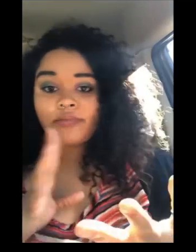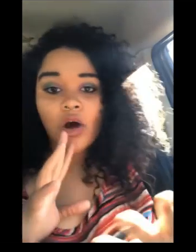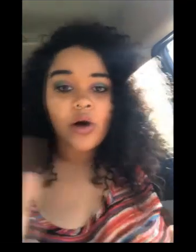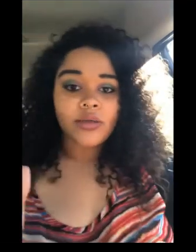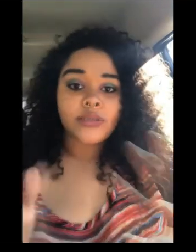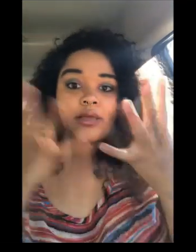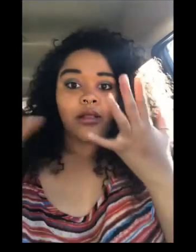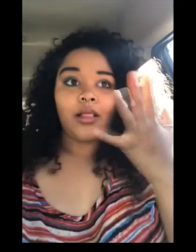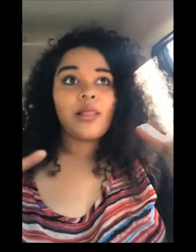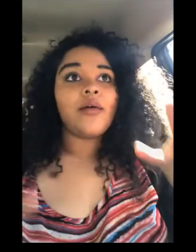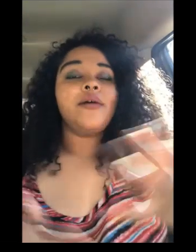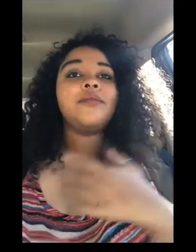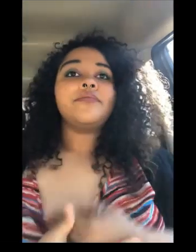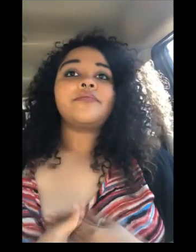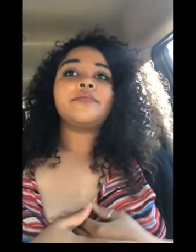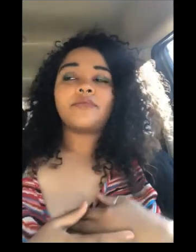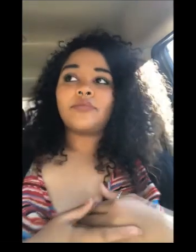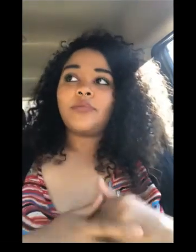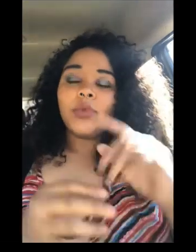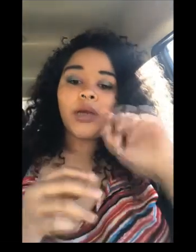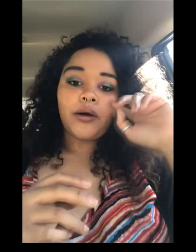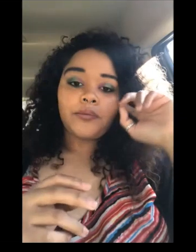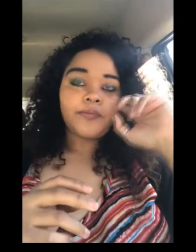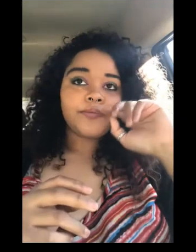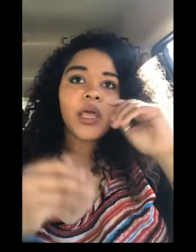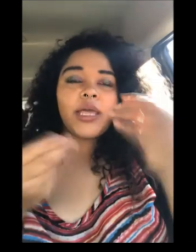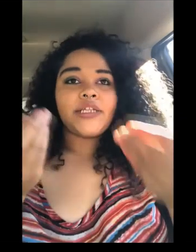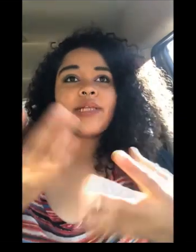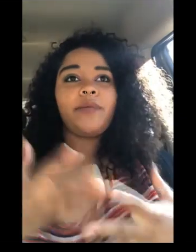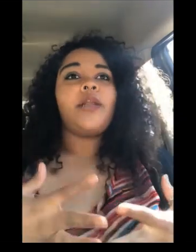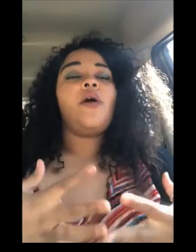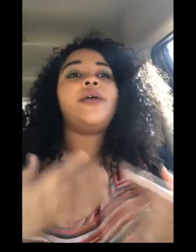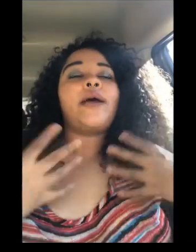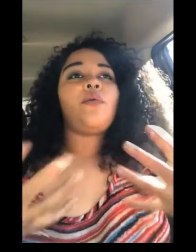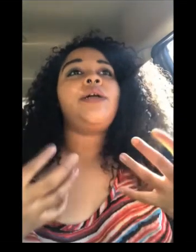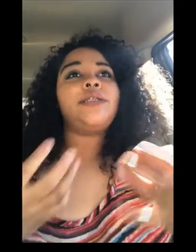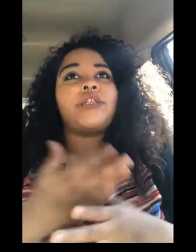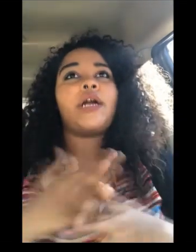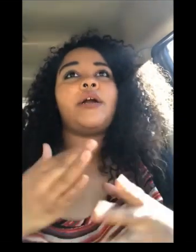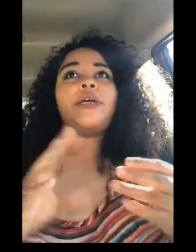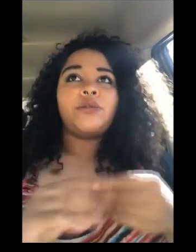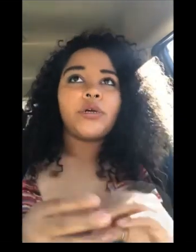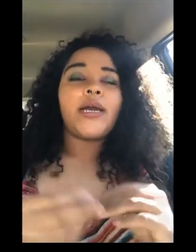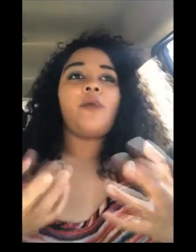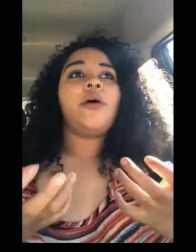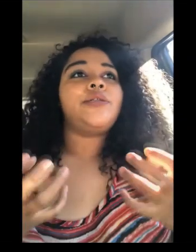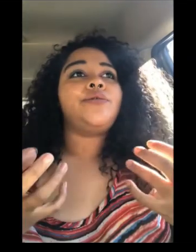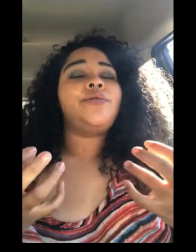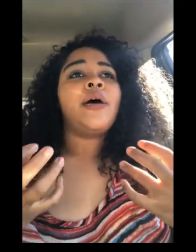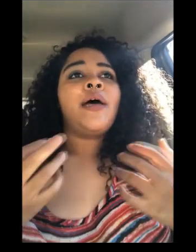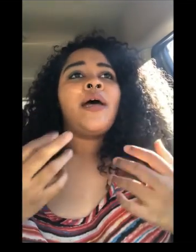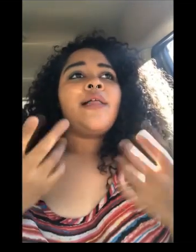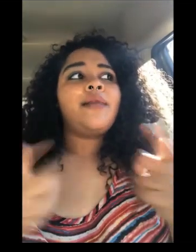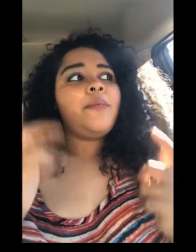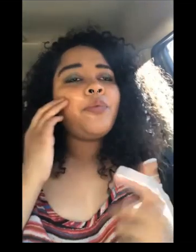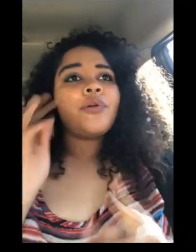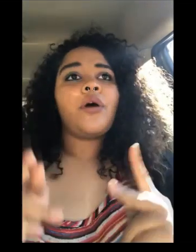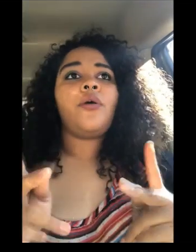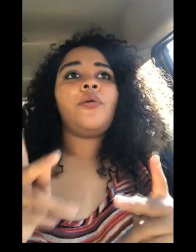talk like um yeah just let me know because i want to share my story i want to let people know